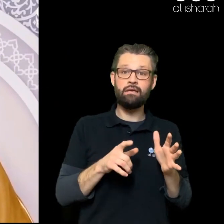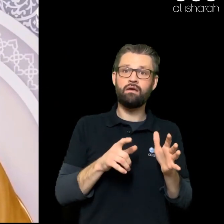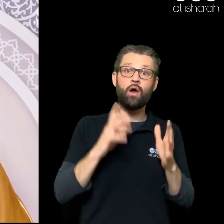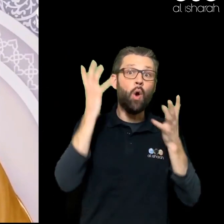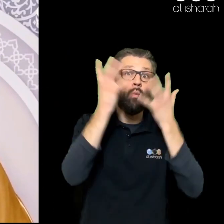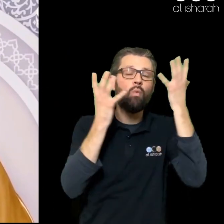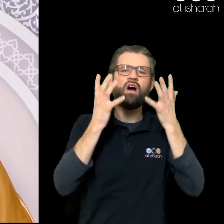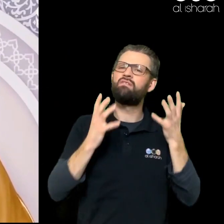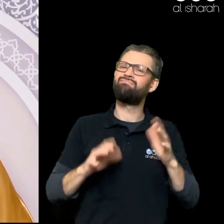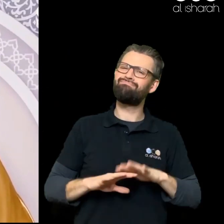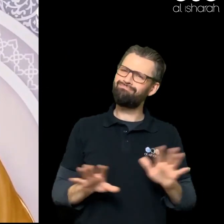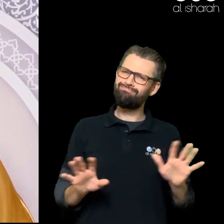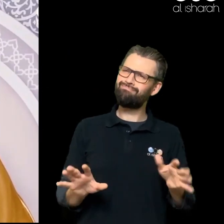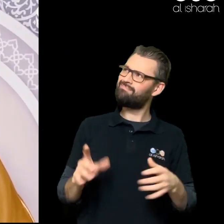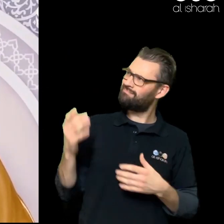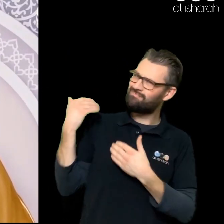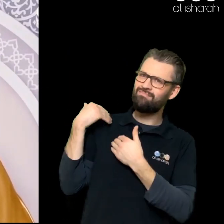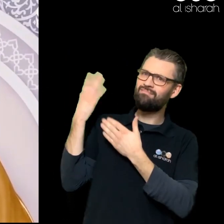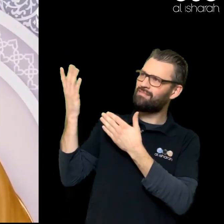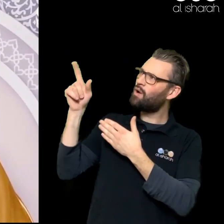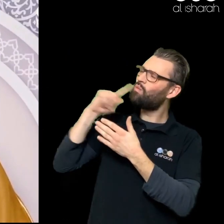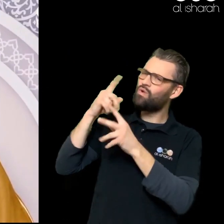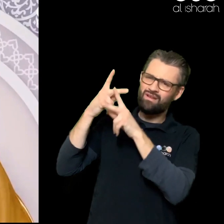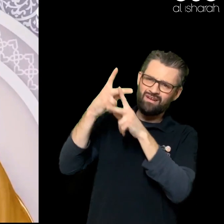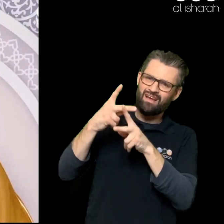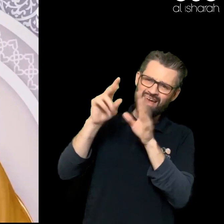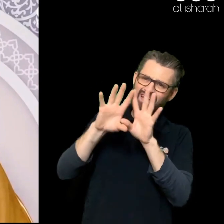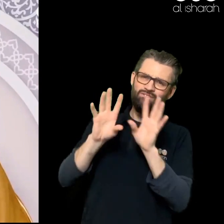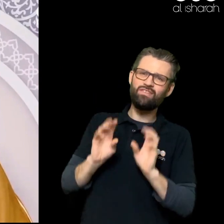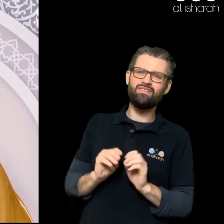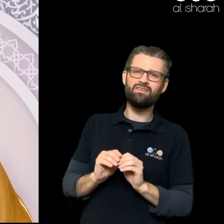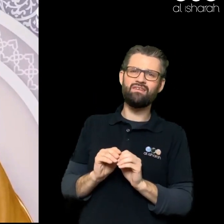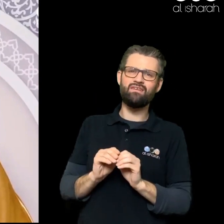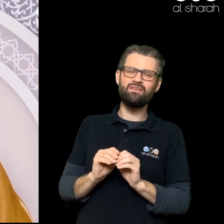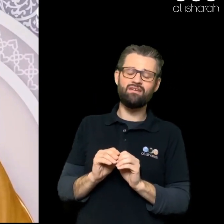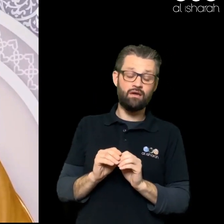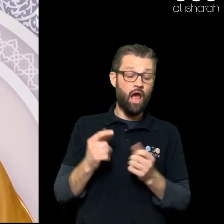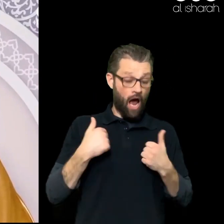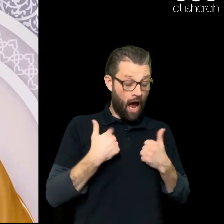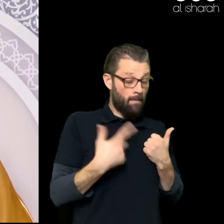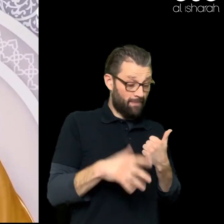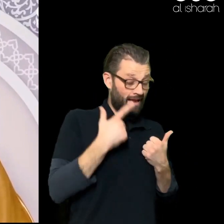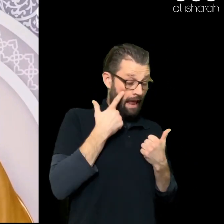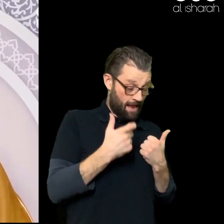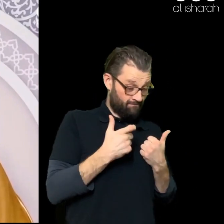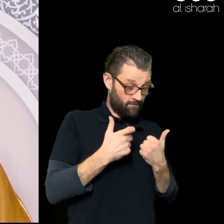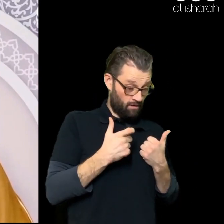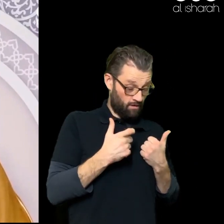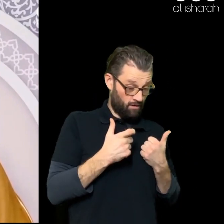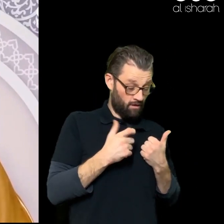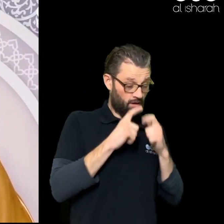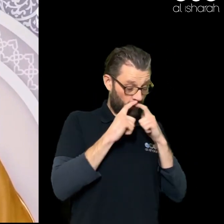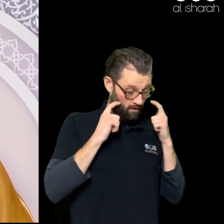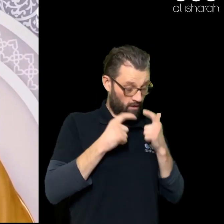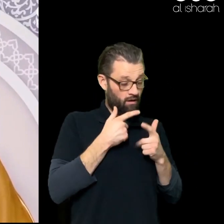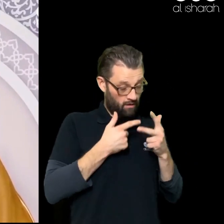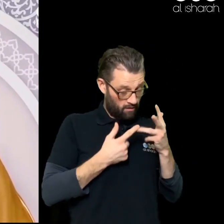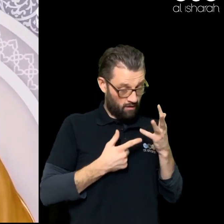everything else We've taken precautions And we've asked Allah's goodness We praise Allah We have a connection With Allah But when